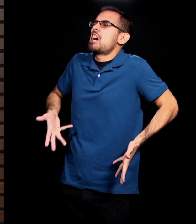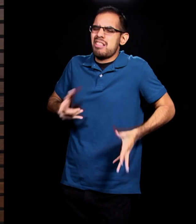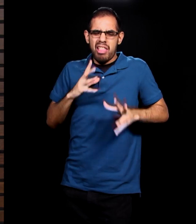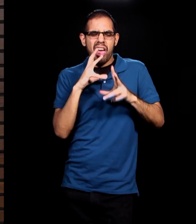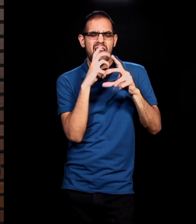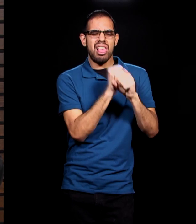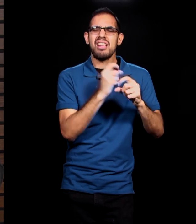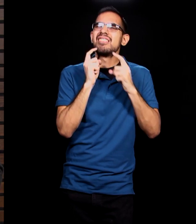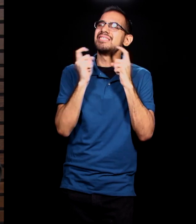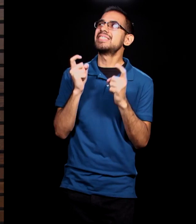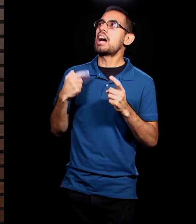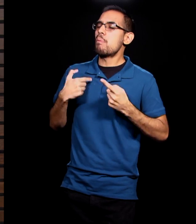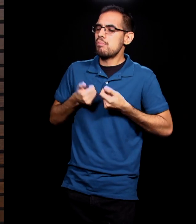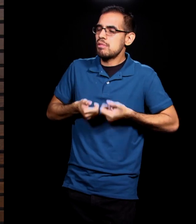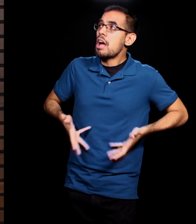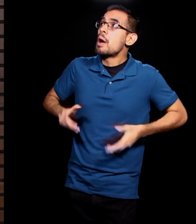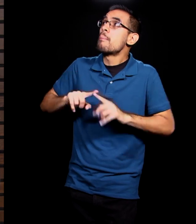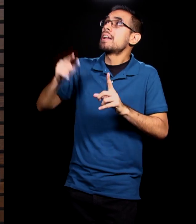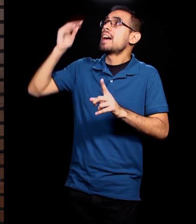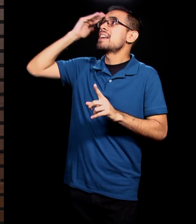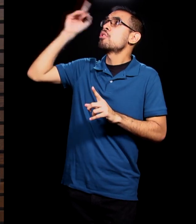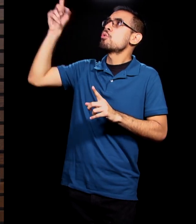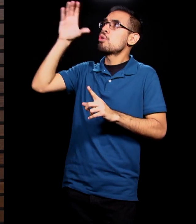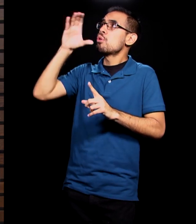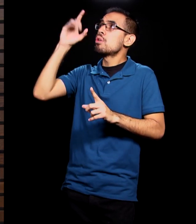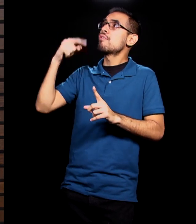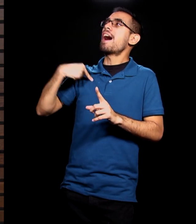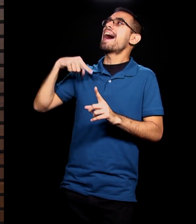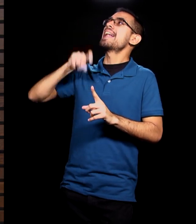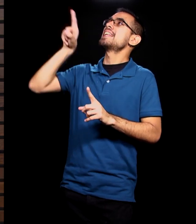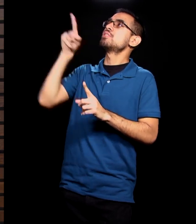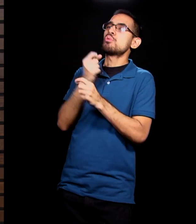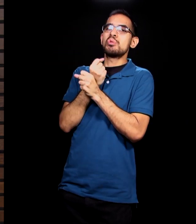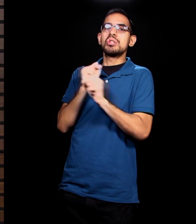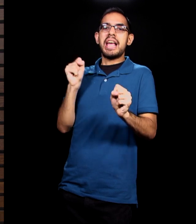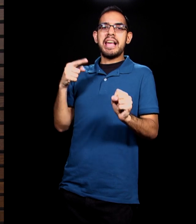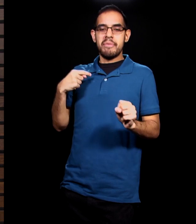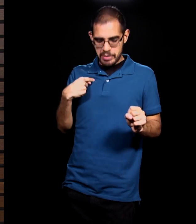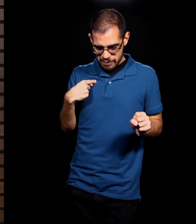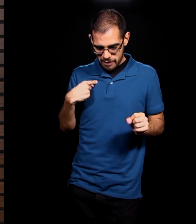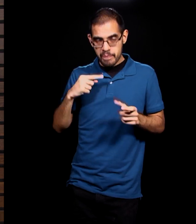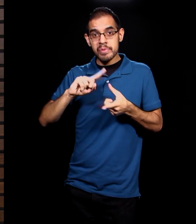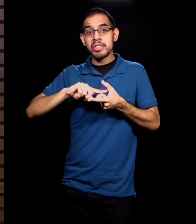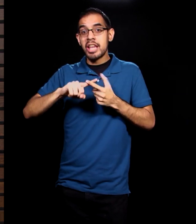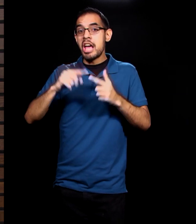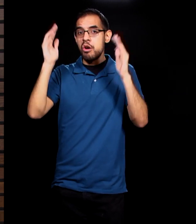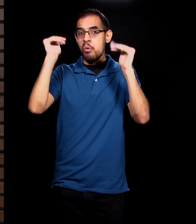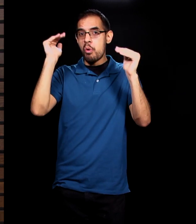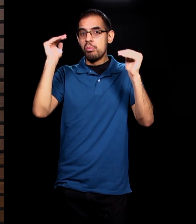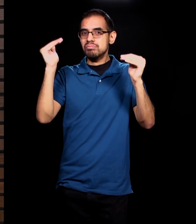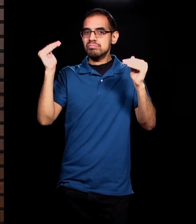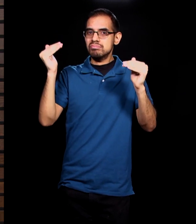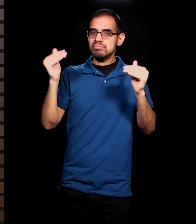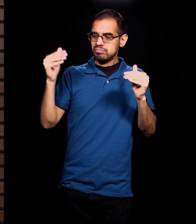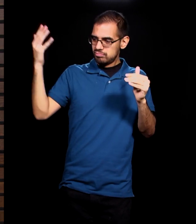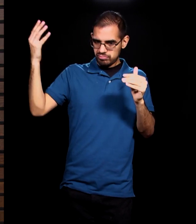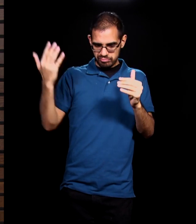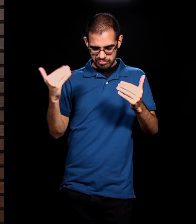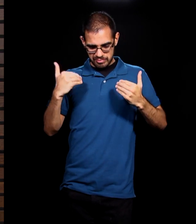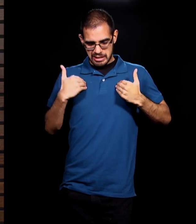looking for, I need you to save me. Then hope comes in. And there's grace in this, because we got to remember that Adam and Eve